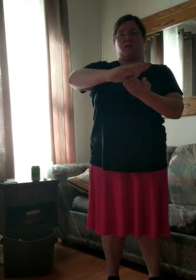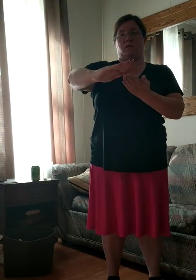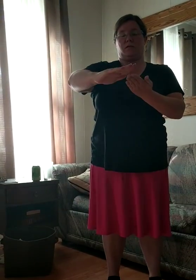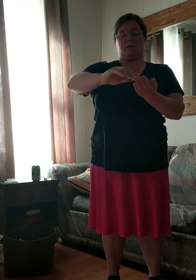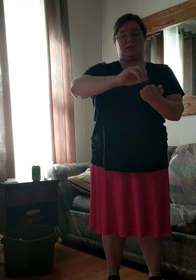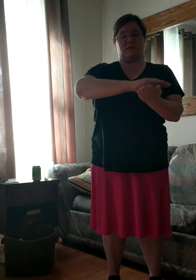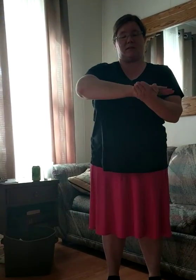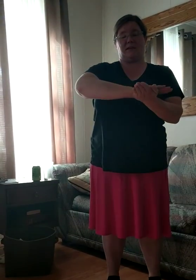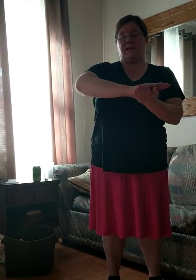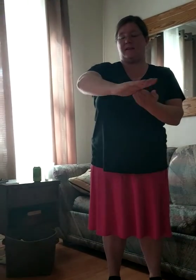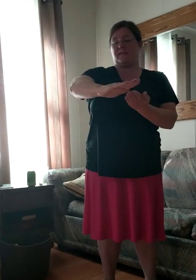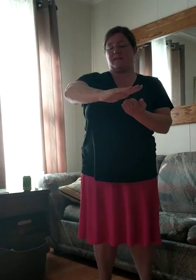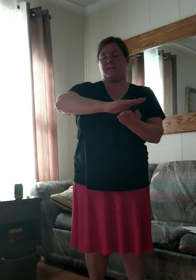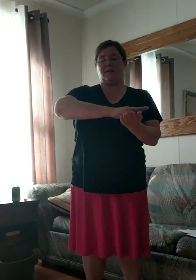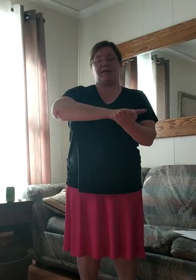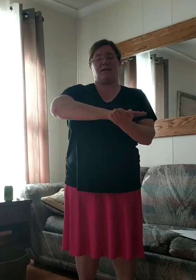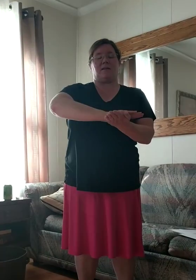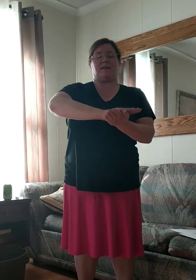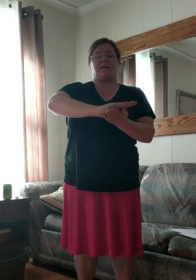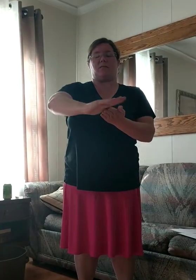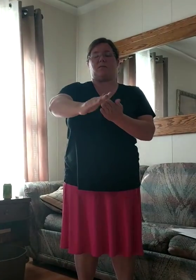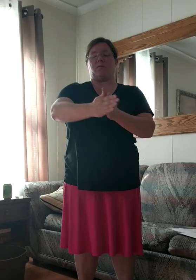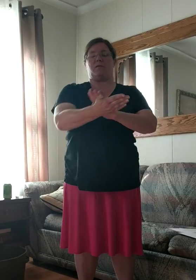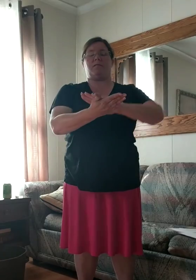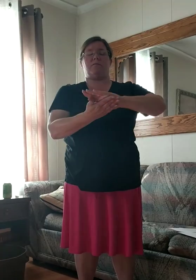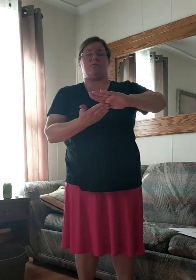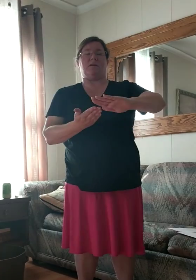Because this is clean. And we're forgiven.